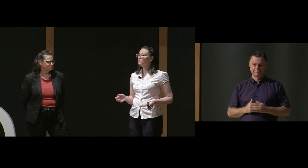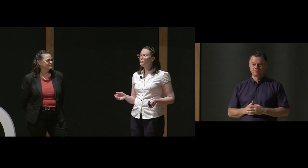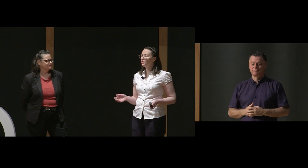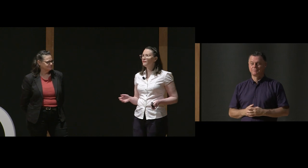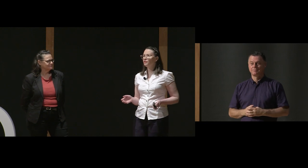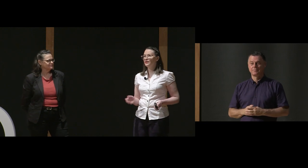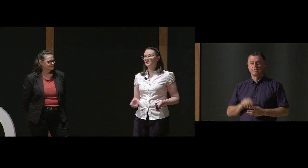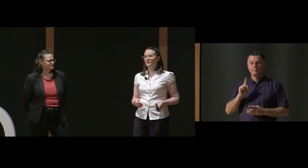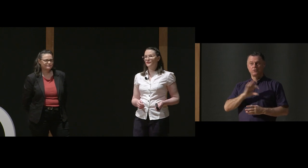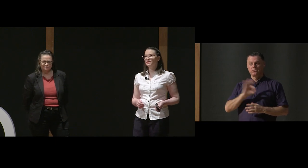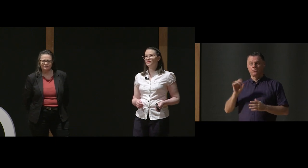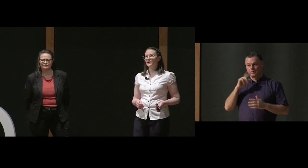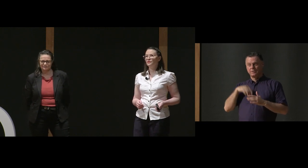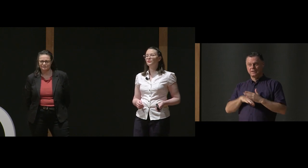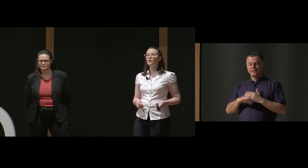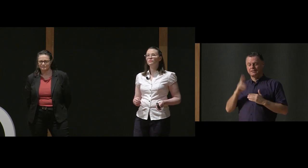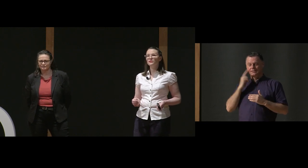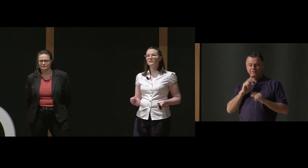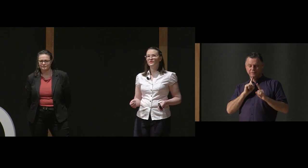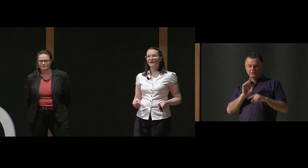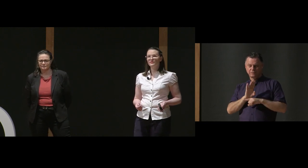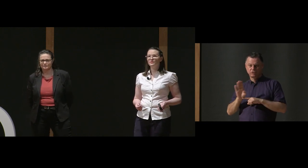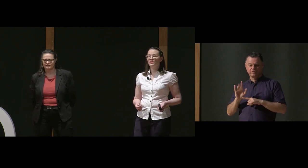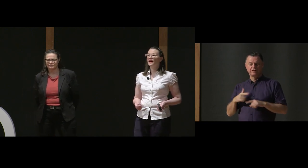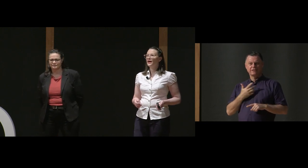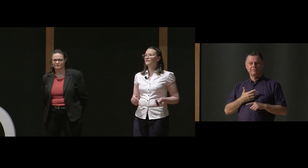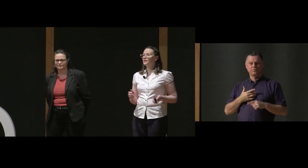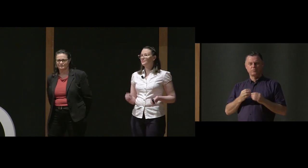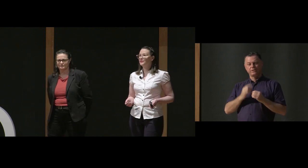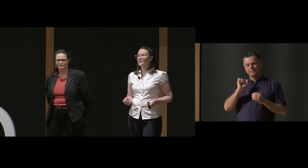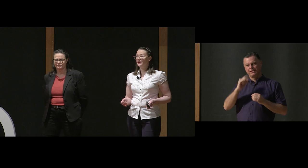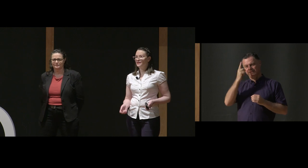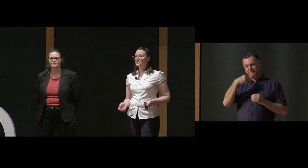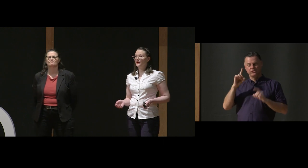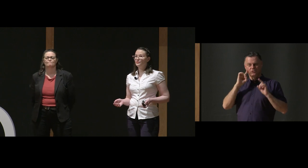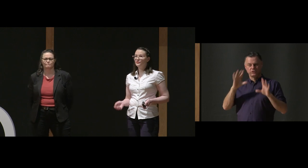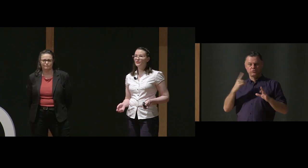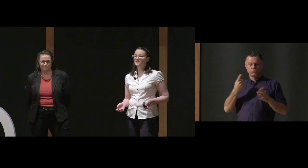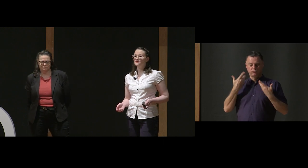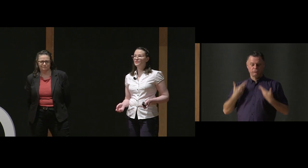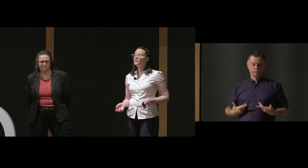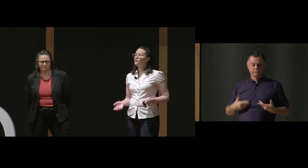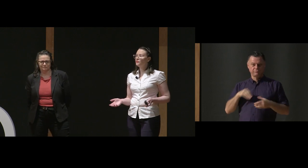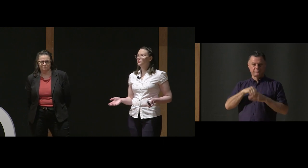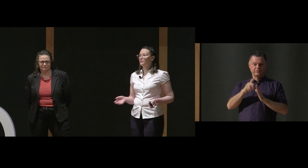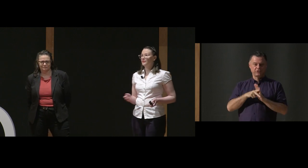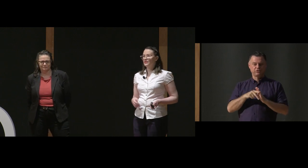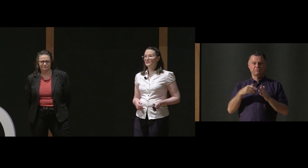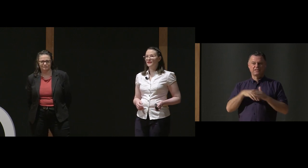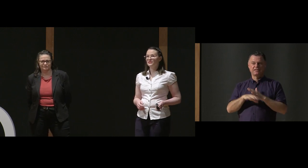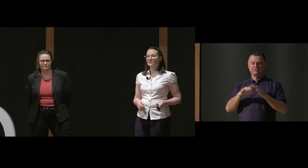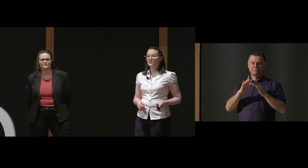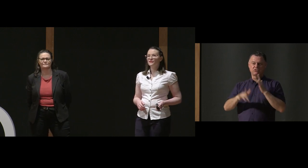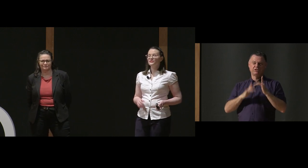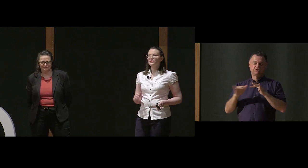But not everyone in our deaf advisory panel was going to feel comfortable having completely identifiable videos of them floating around